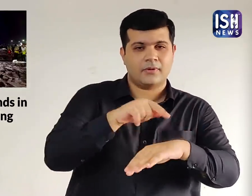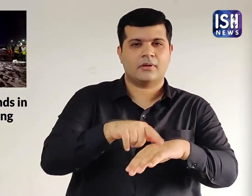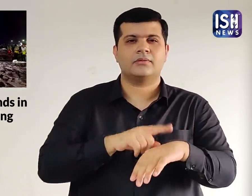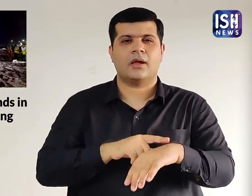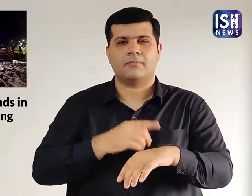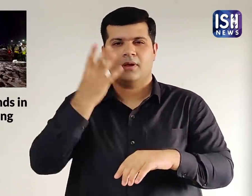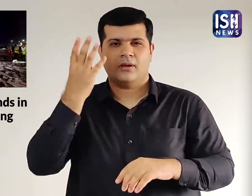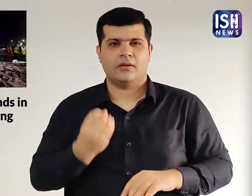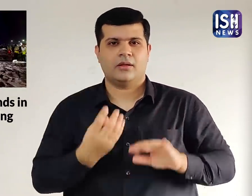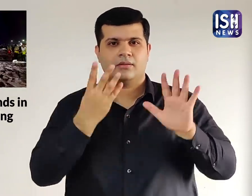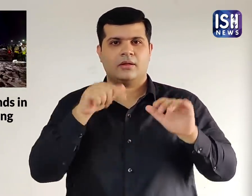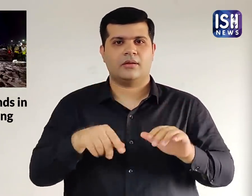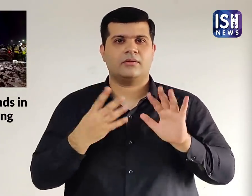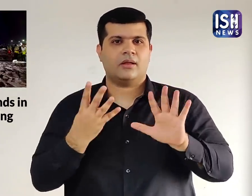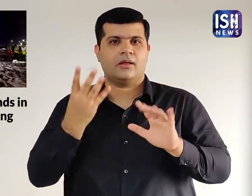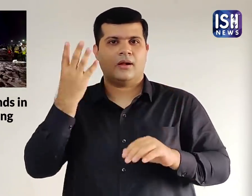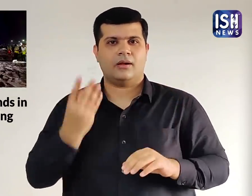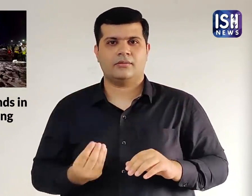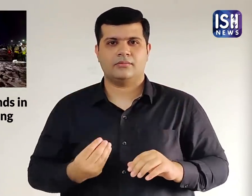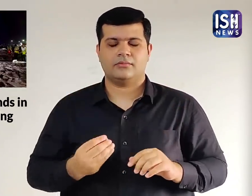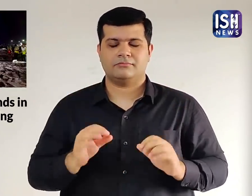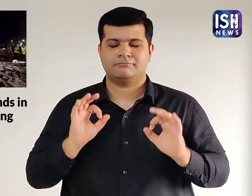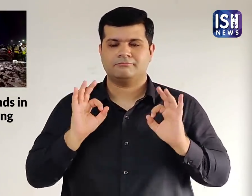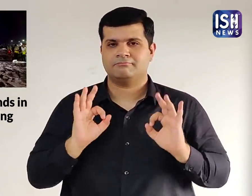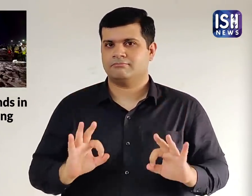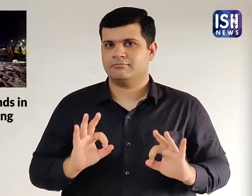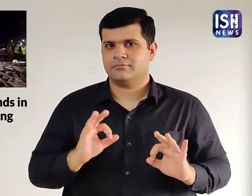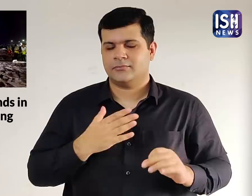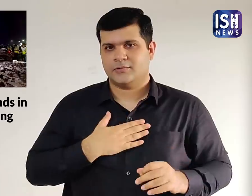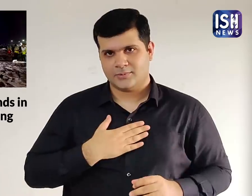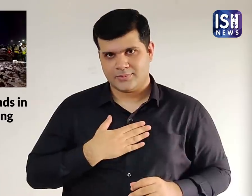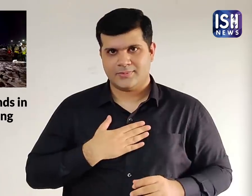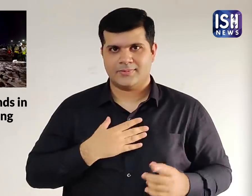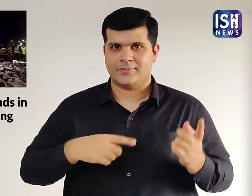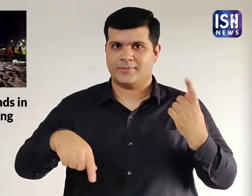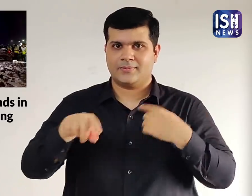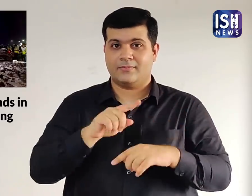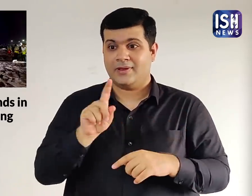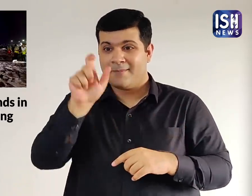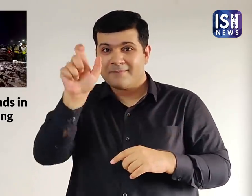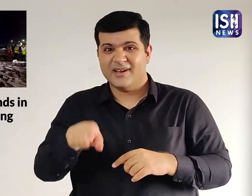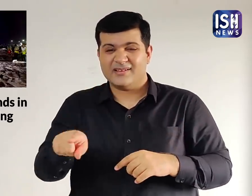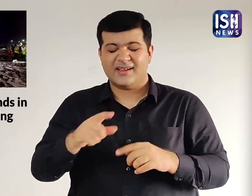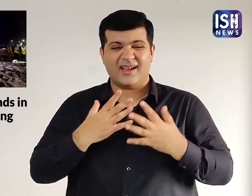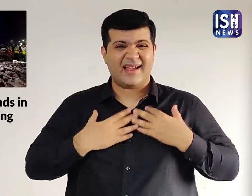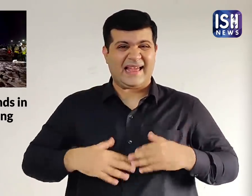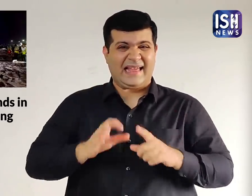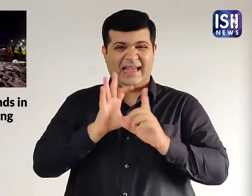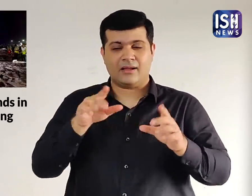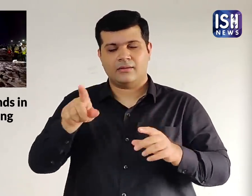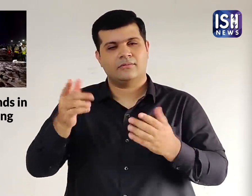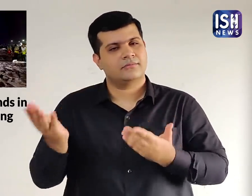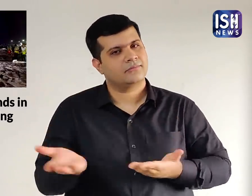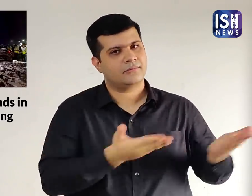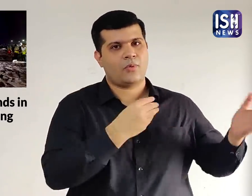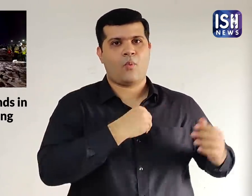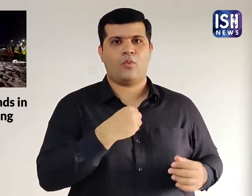The flight landed at 9.9 pm and everyone was relieved. The patient has been moved to